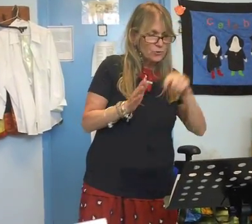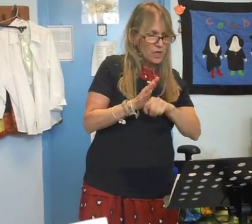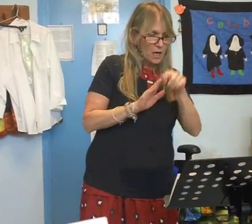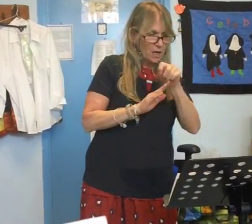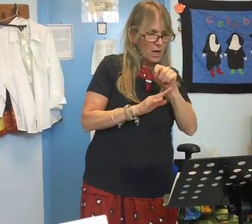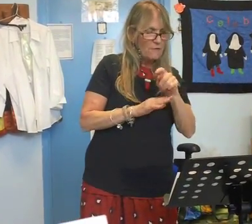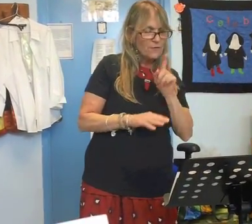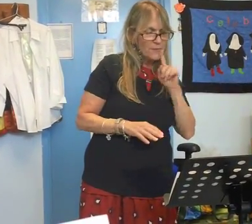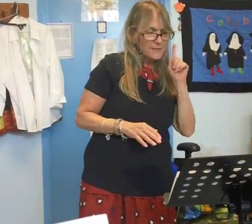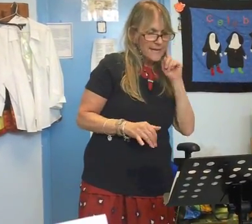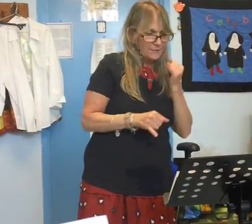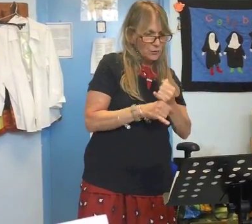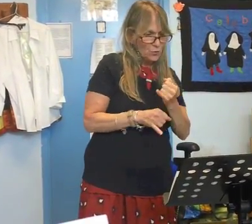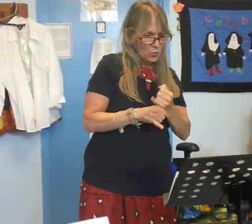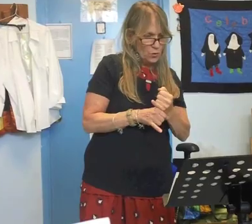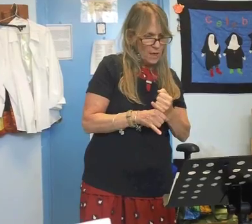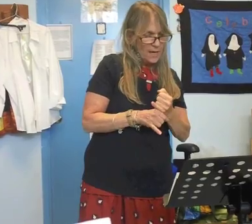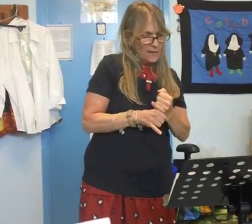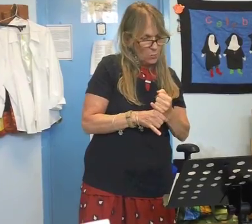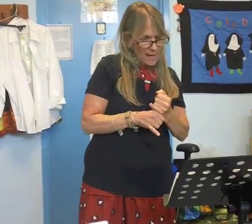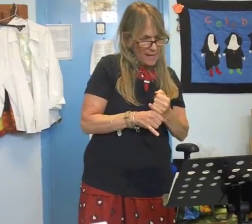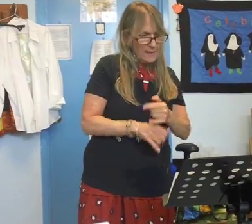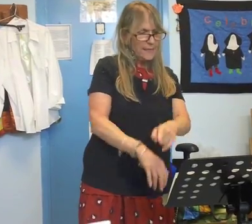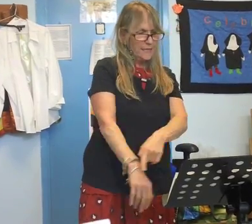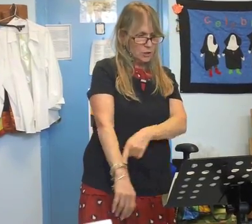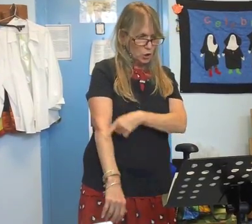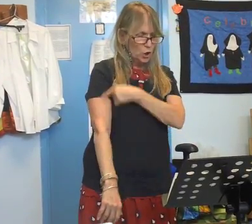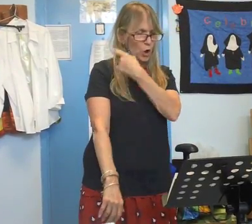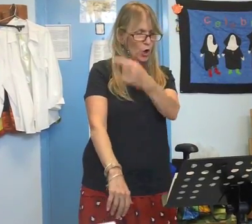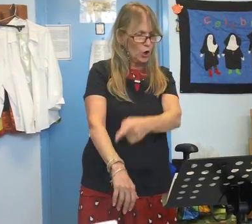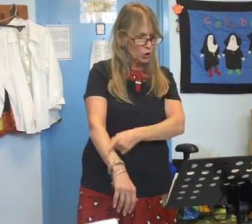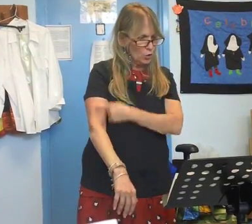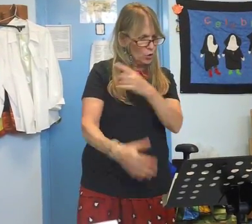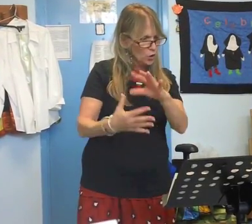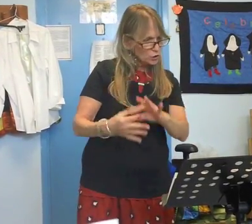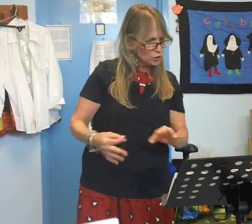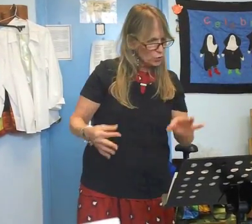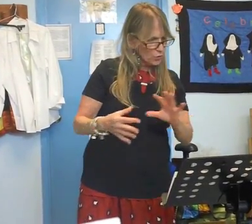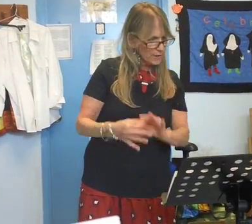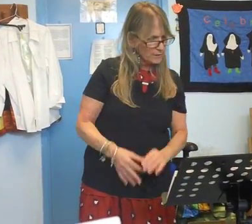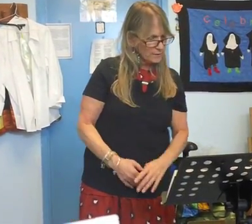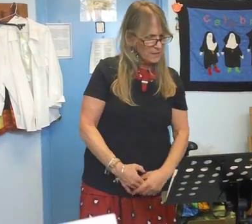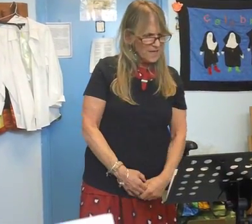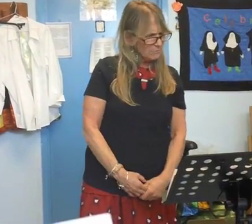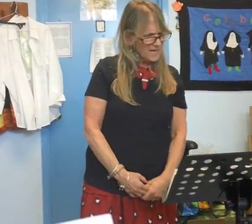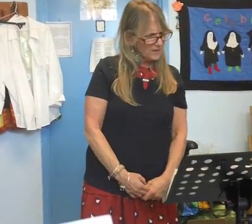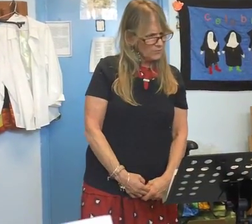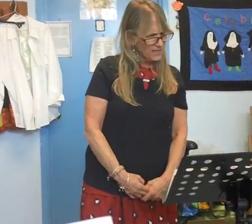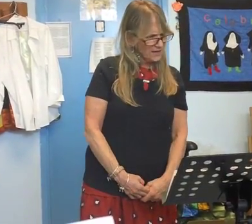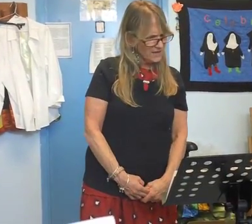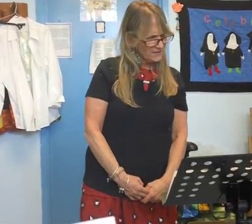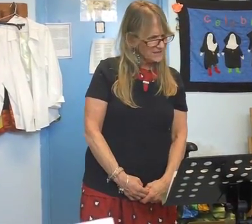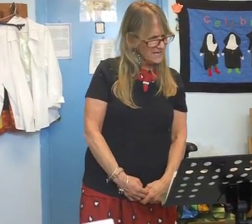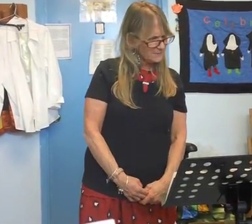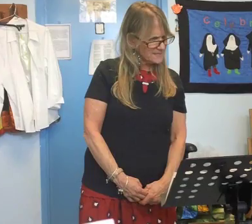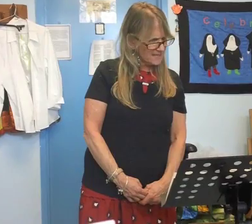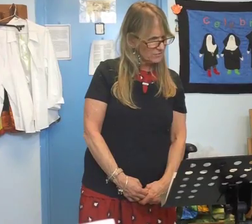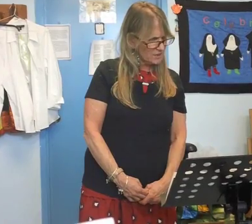Tuck from the deaf school and well it's a long long story but I don't think I've got the time to tell it right